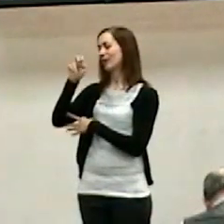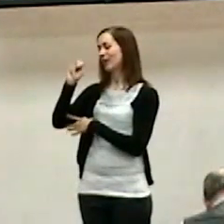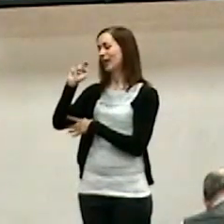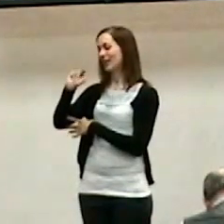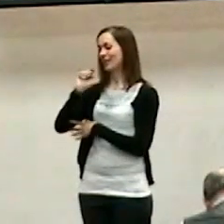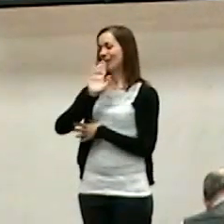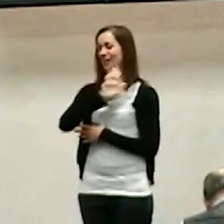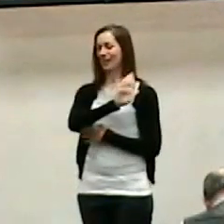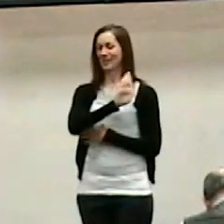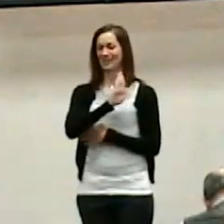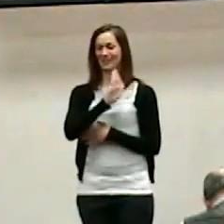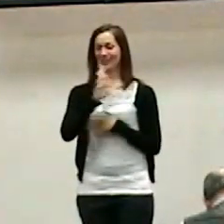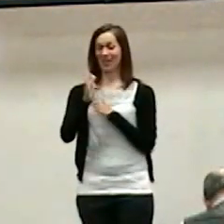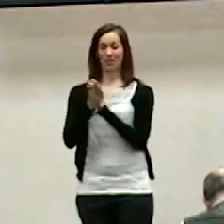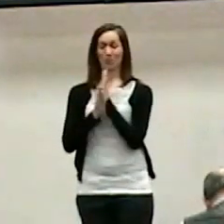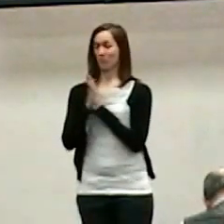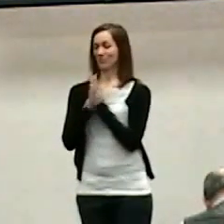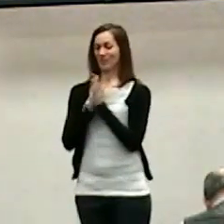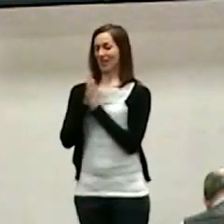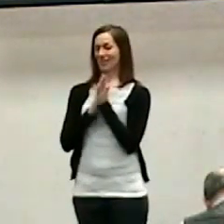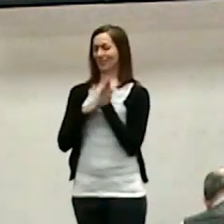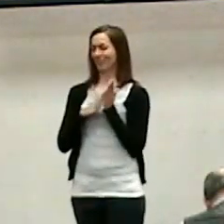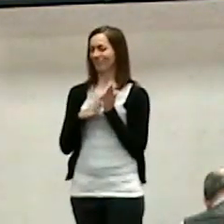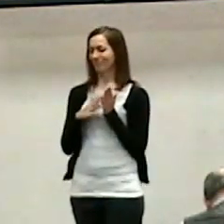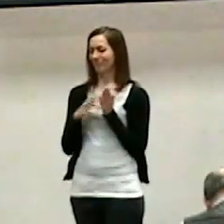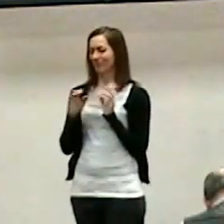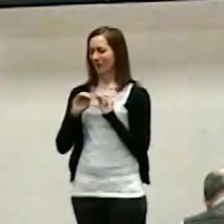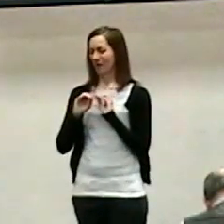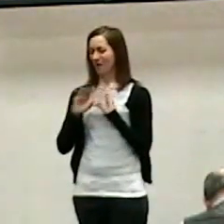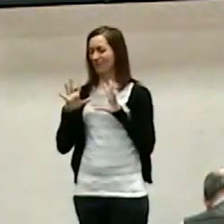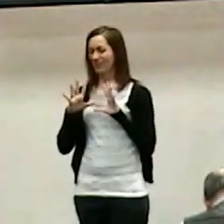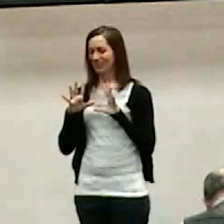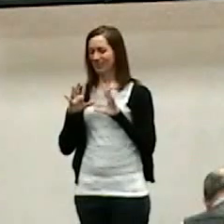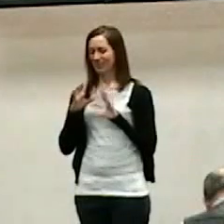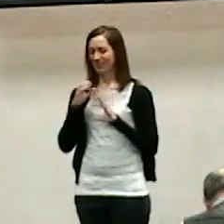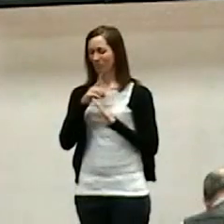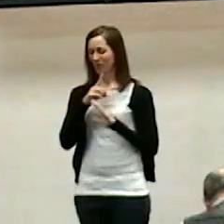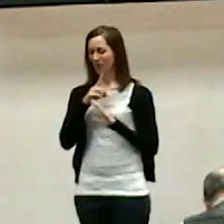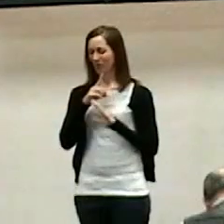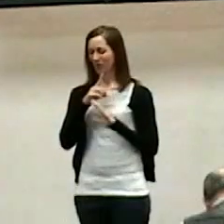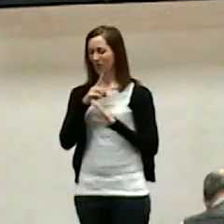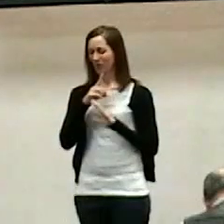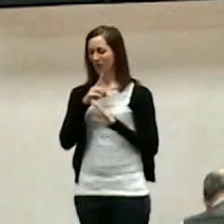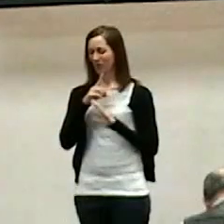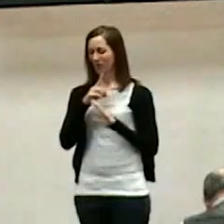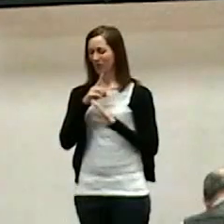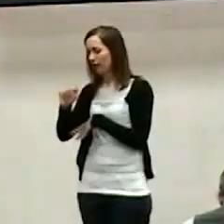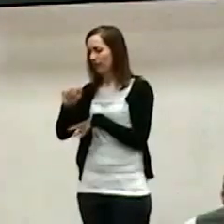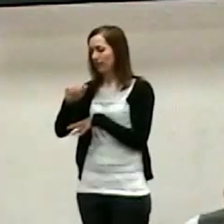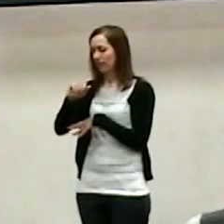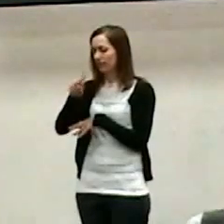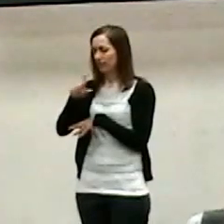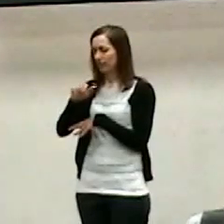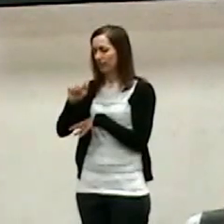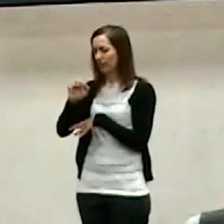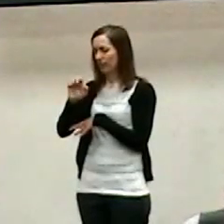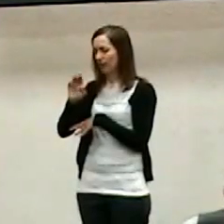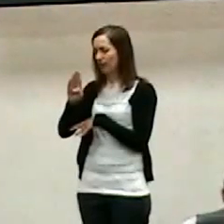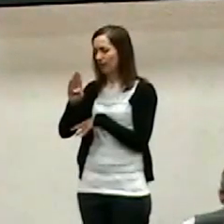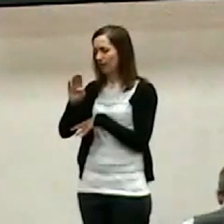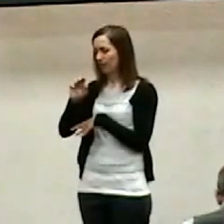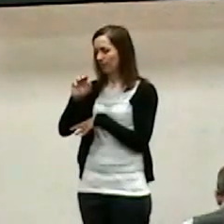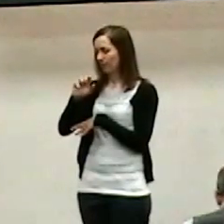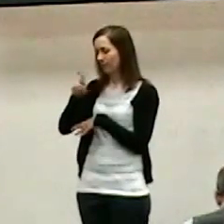enthusiasm that obviously has been contagious we're thankful we'll hear the word